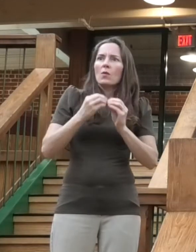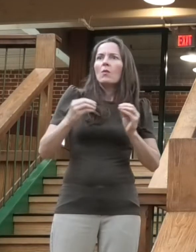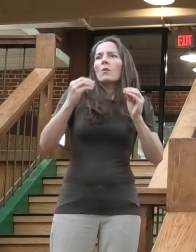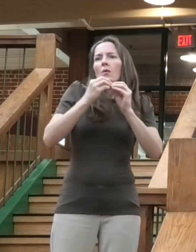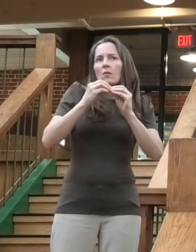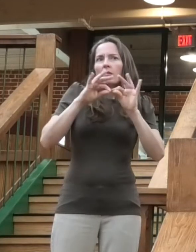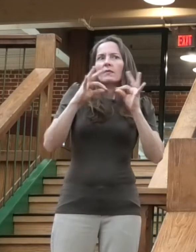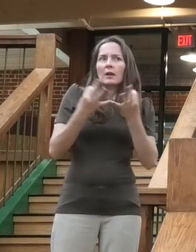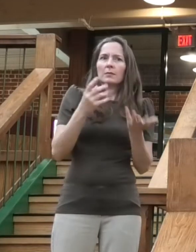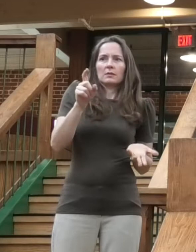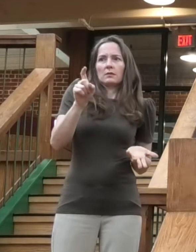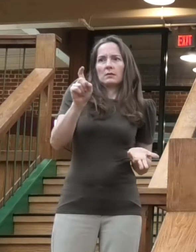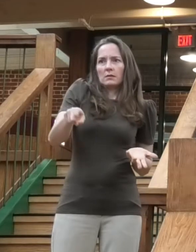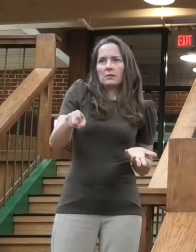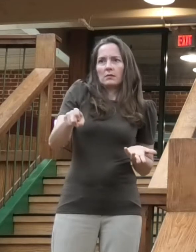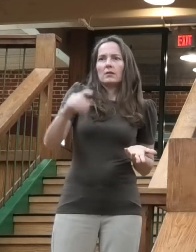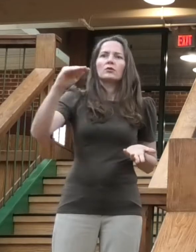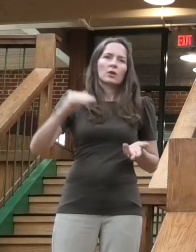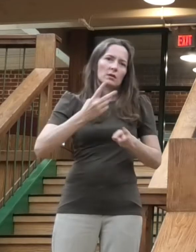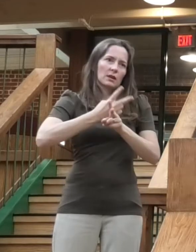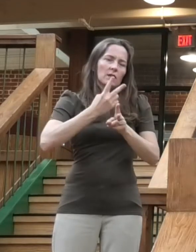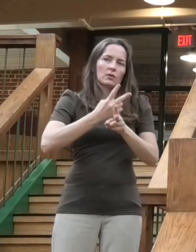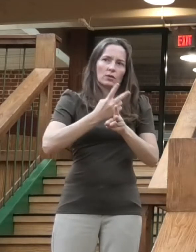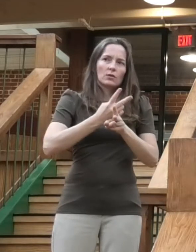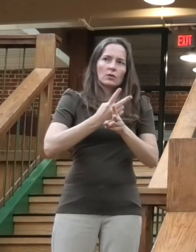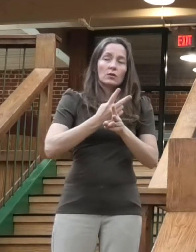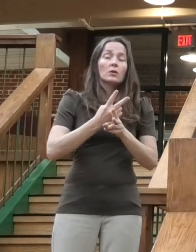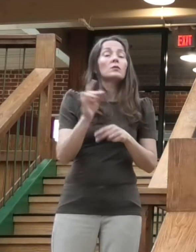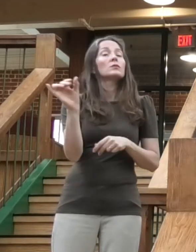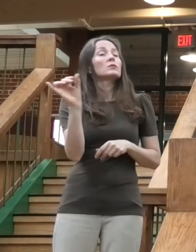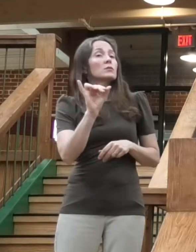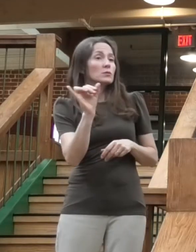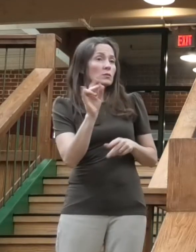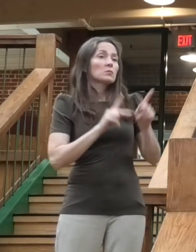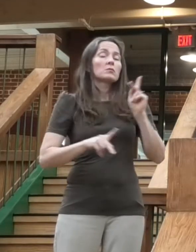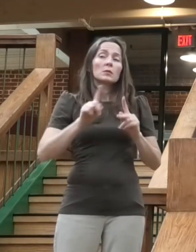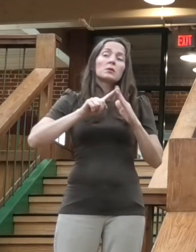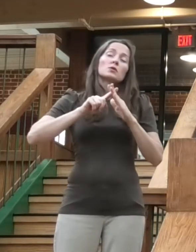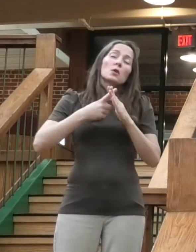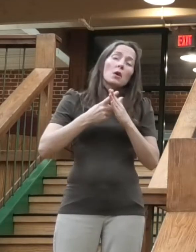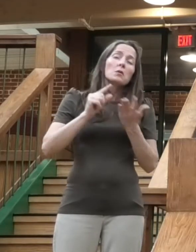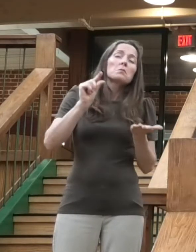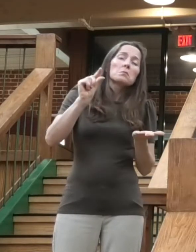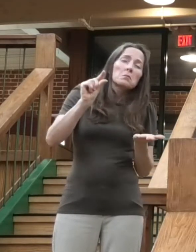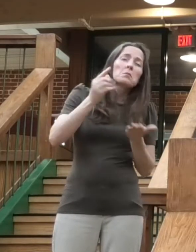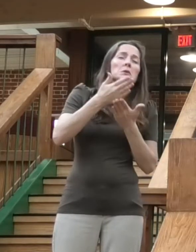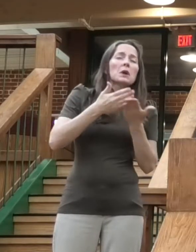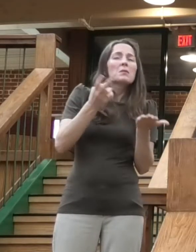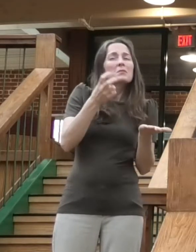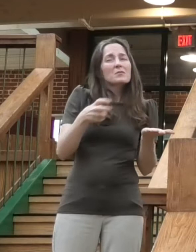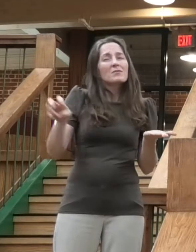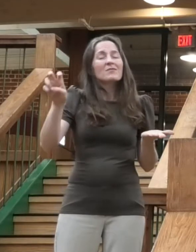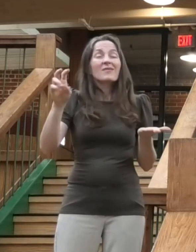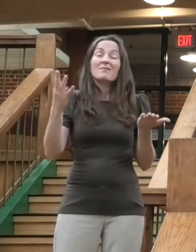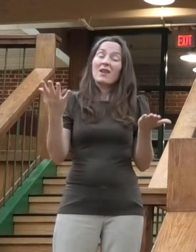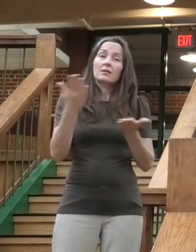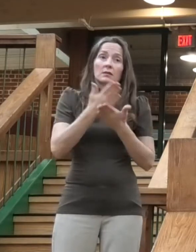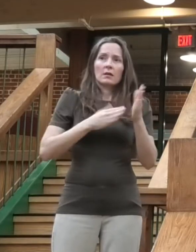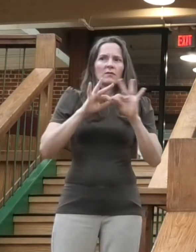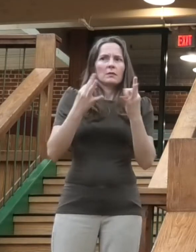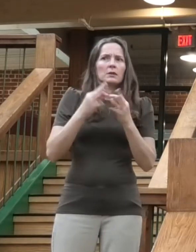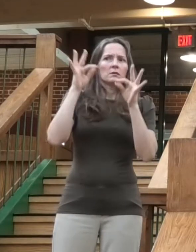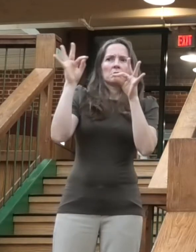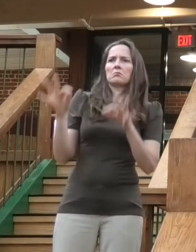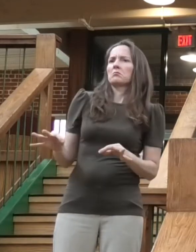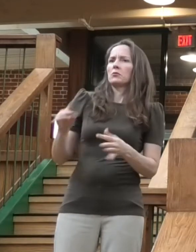Additionally, as they travel, as travel was restricted to and fewer families chose to travel or opt out of long